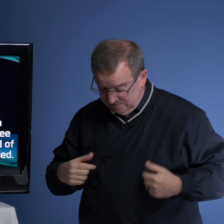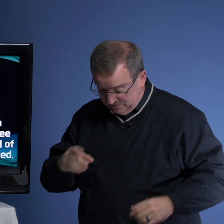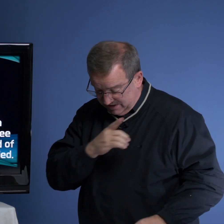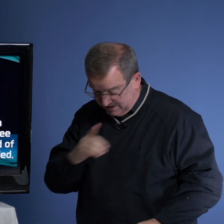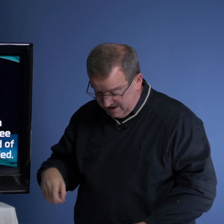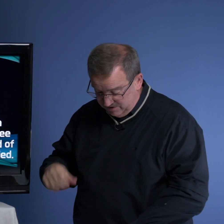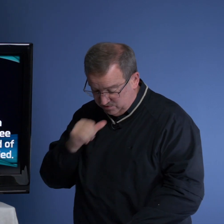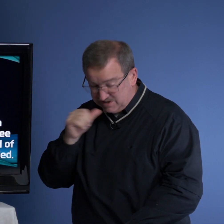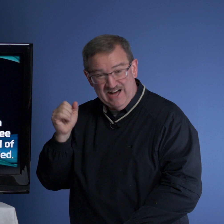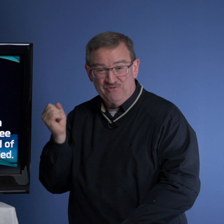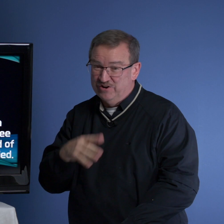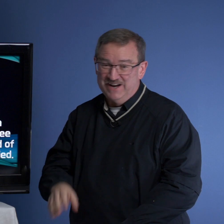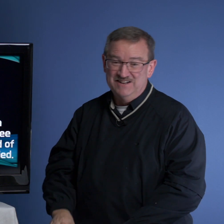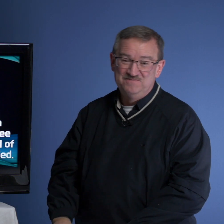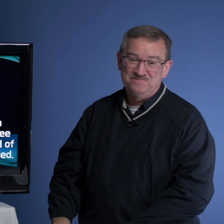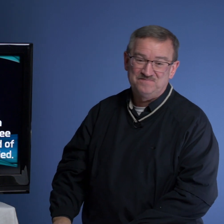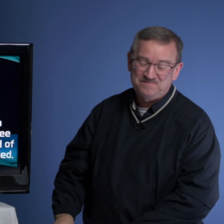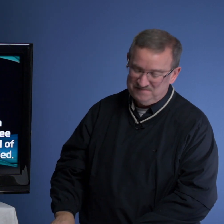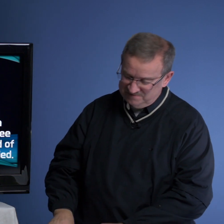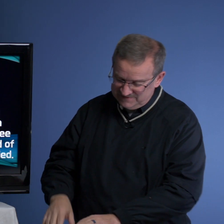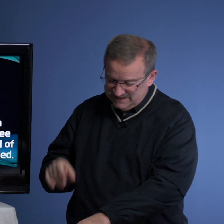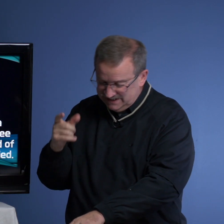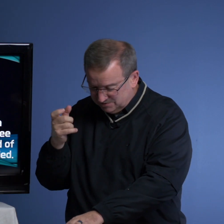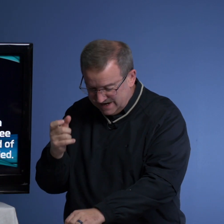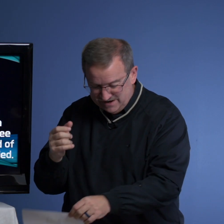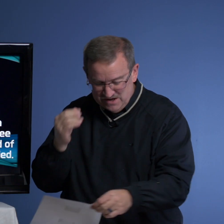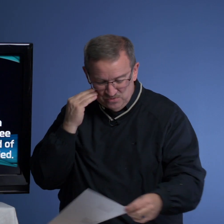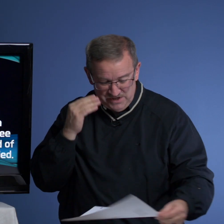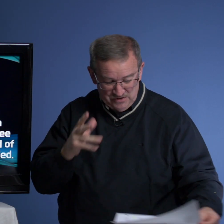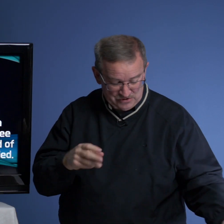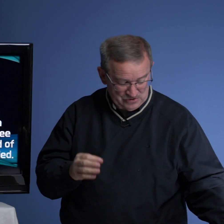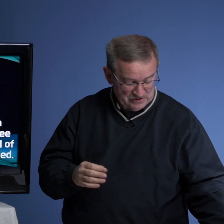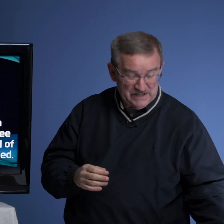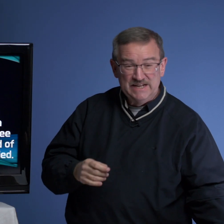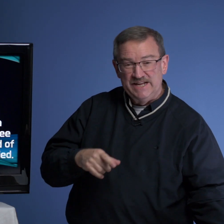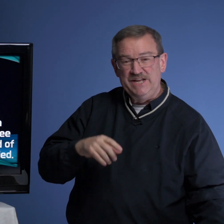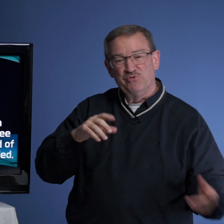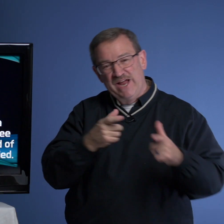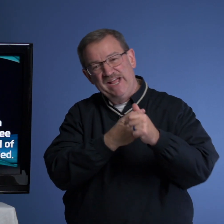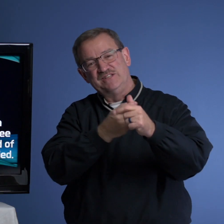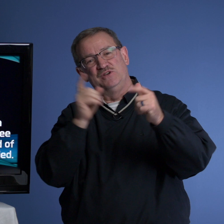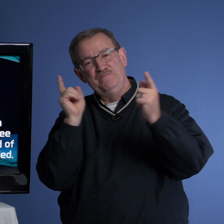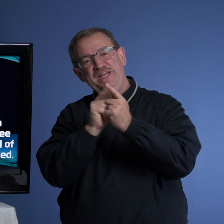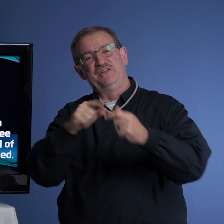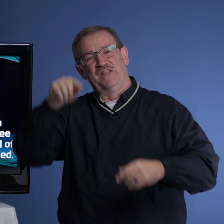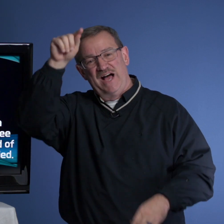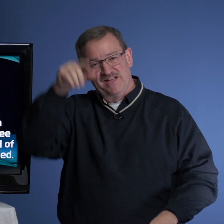And David was not afraid. And he ran. We know the story. He ran to meet Goliath.